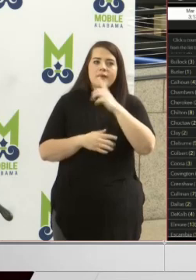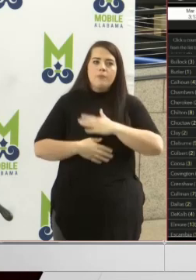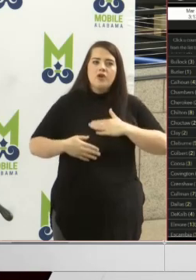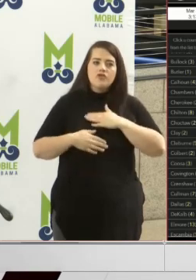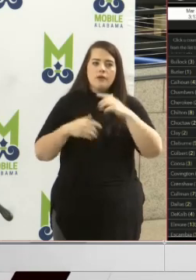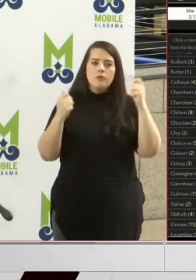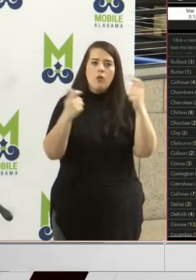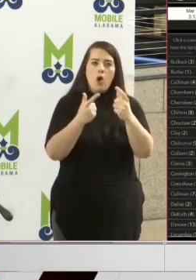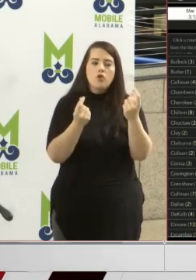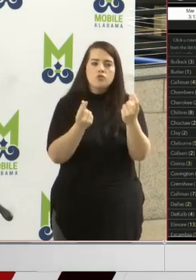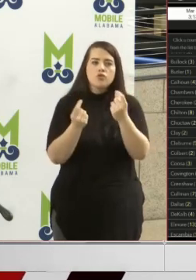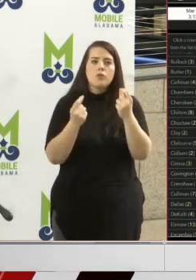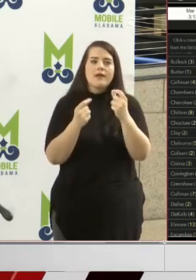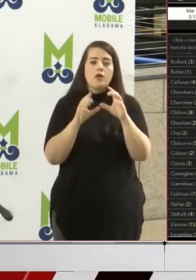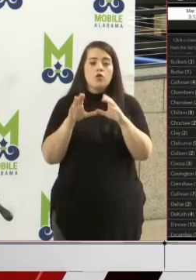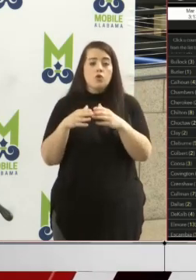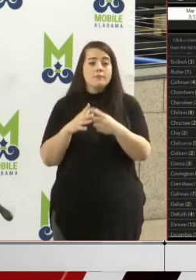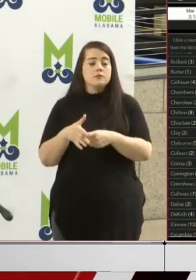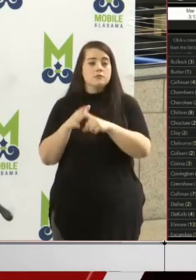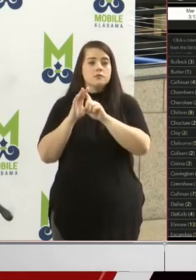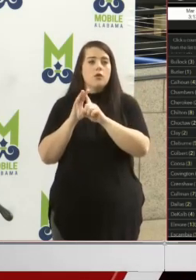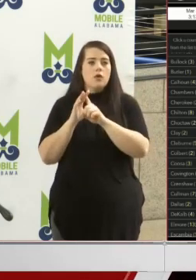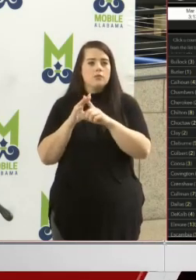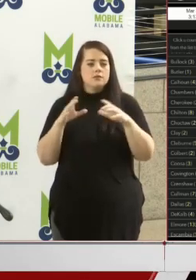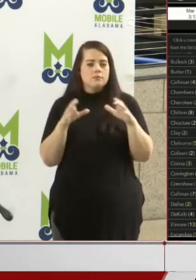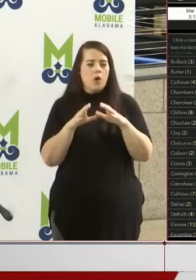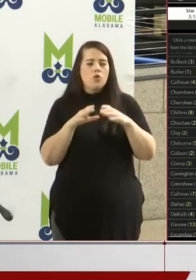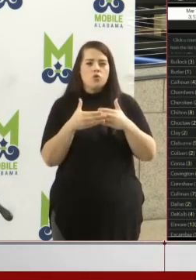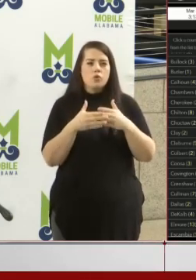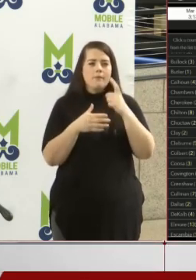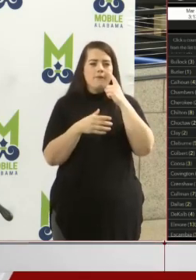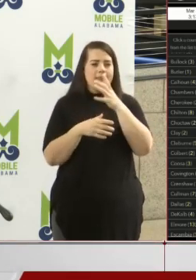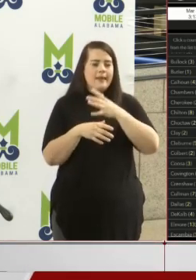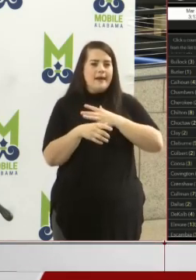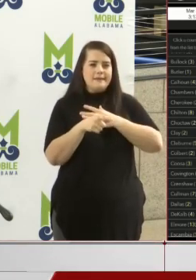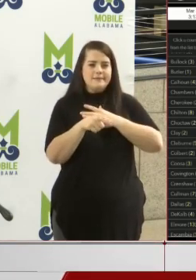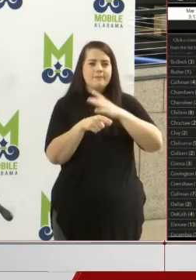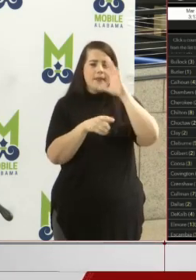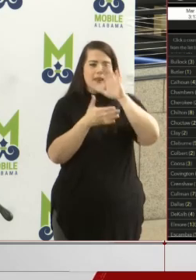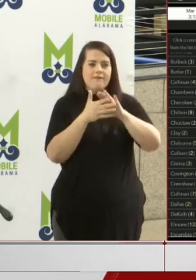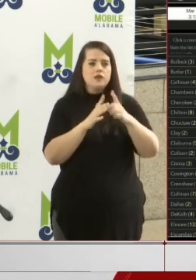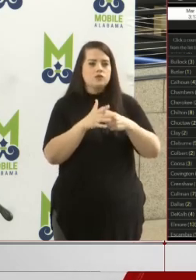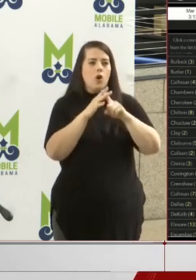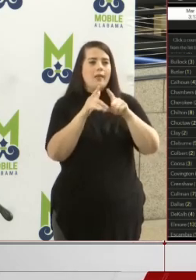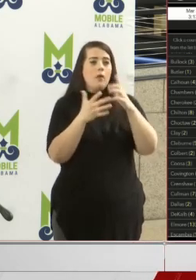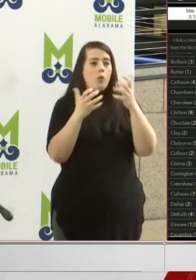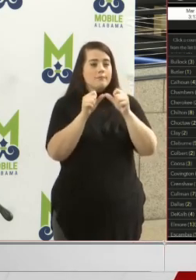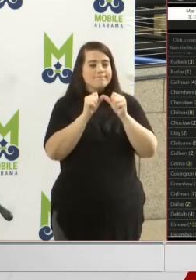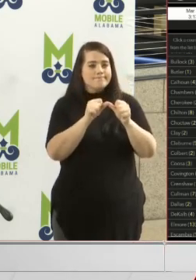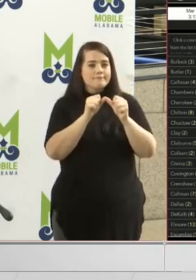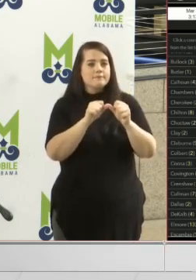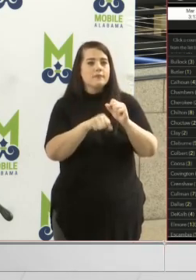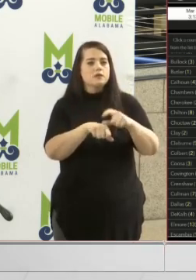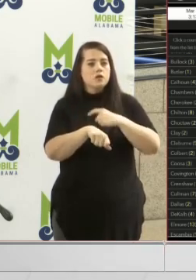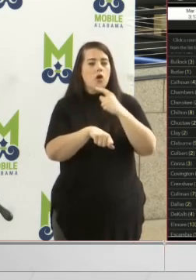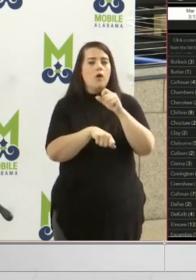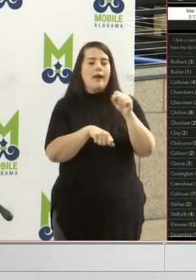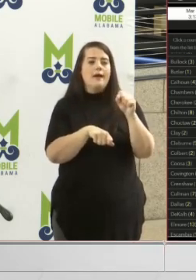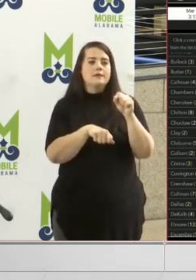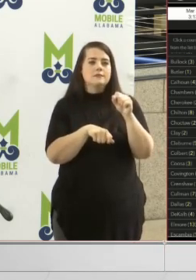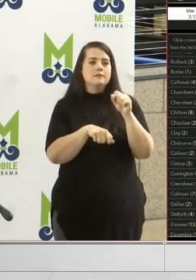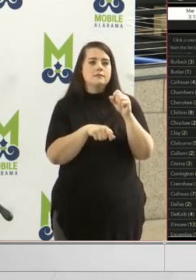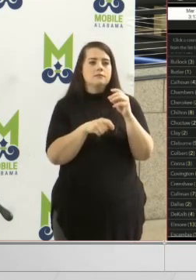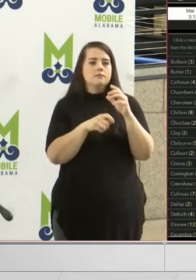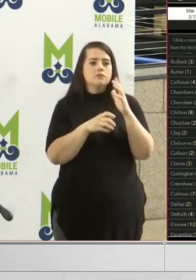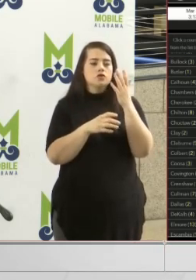doing. The group that started this, the small group of ladies, they would like to continue this as long as there is